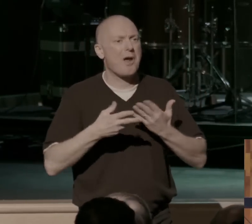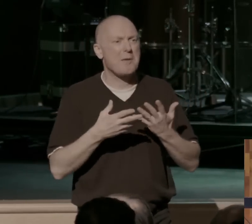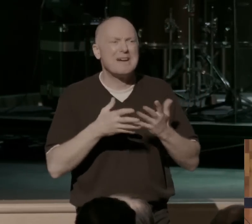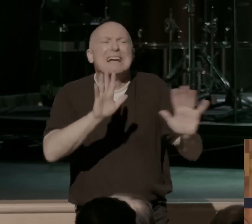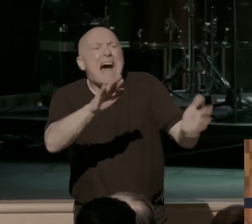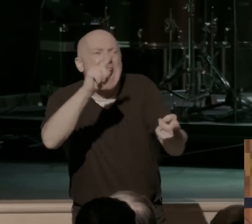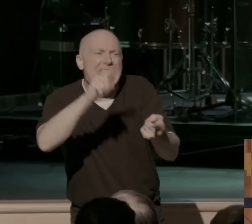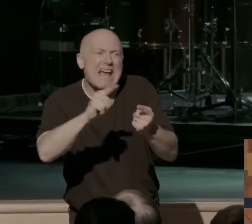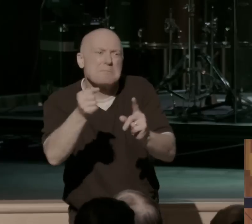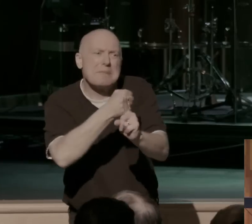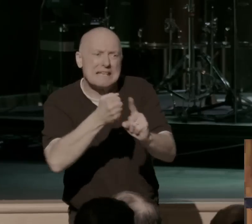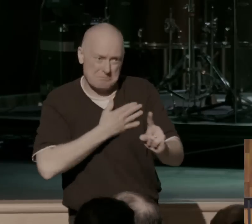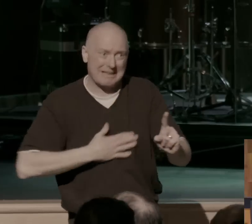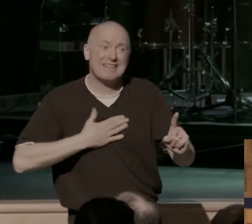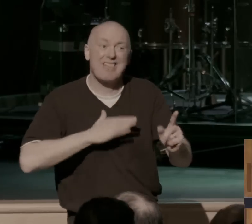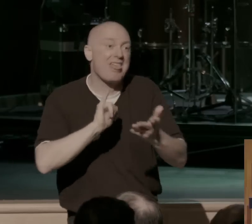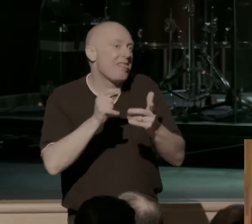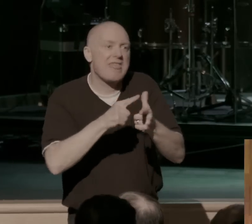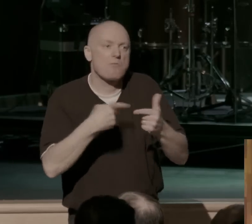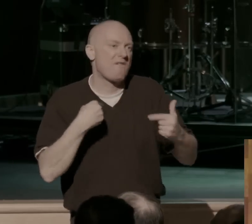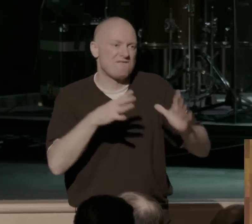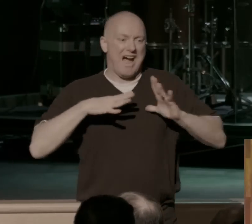little bit, then that's all we need. No, they needed to be set free.